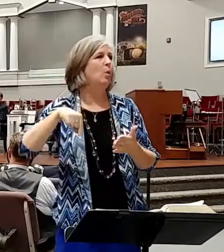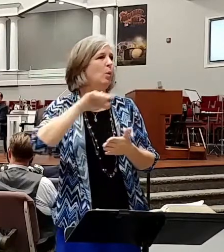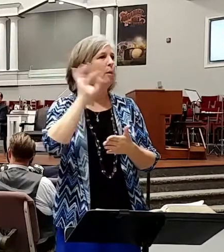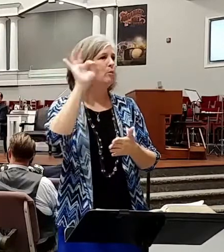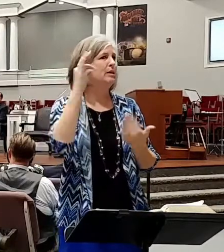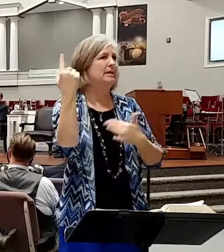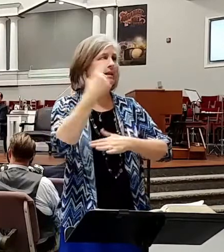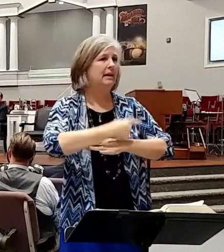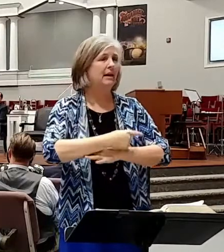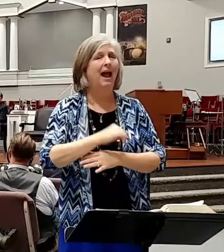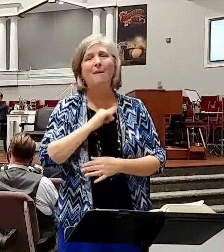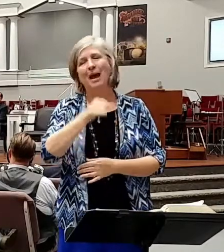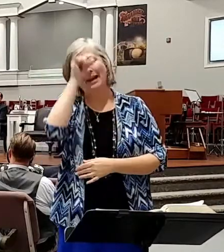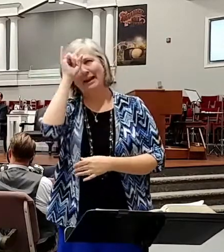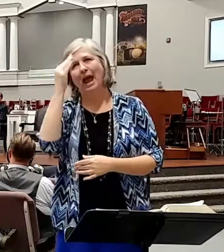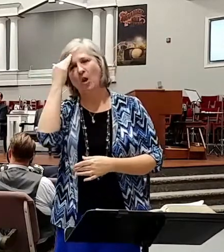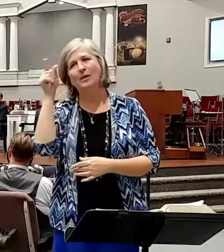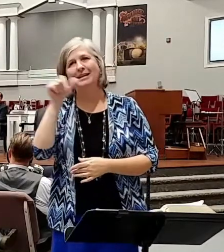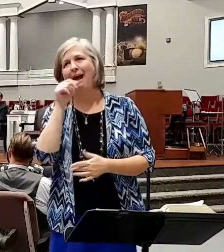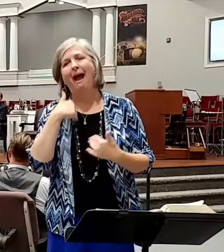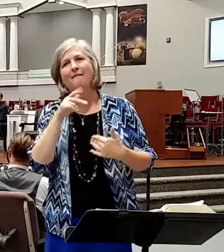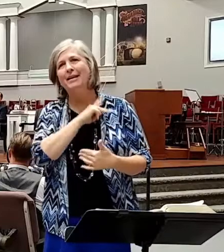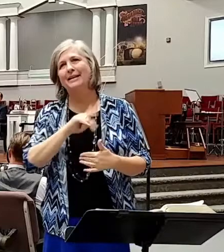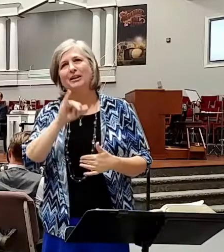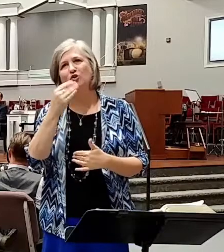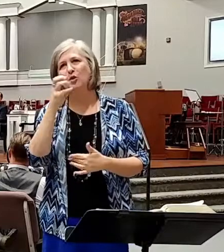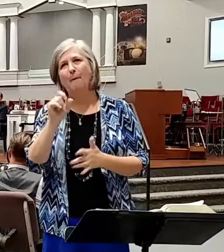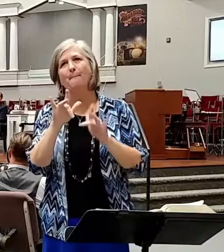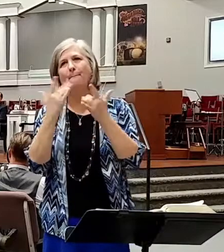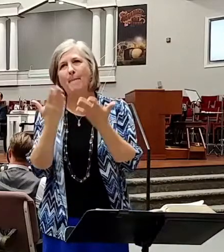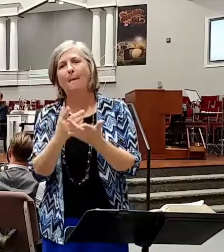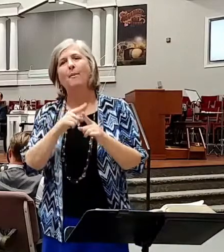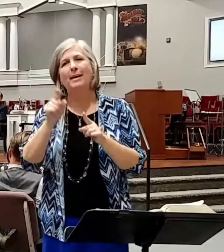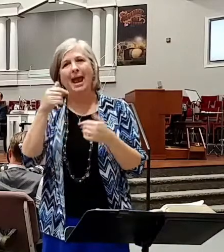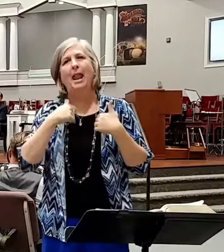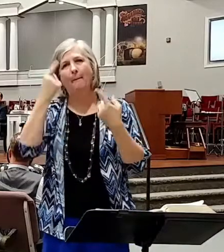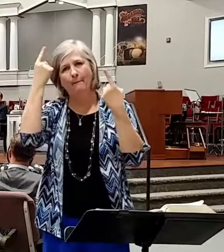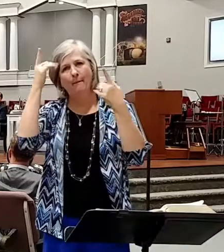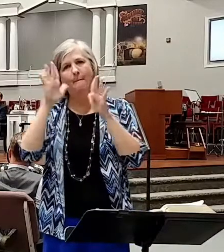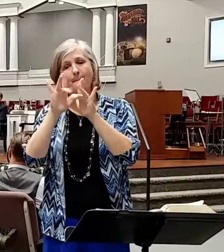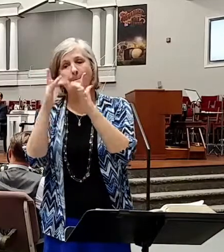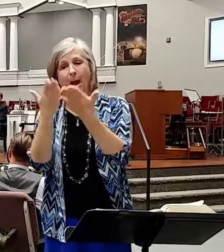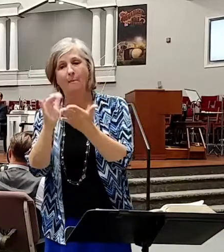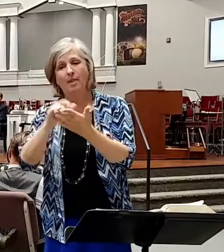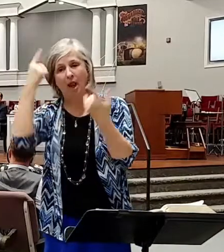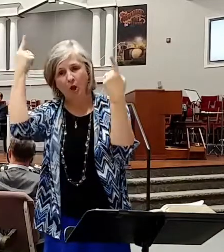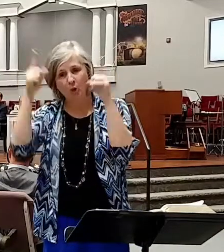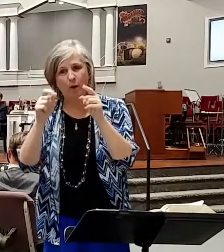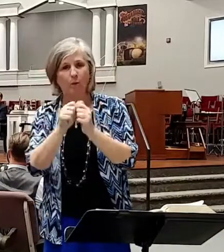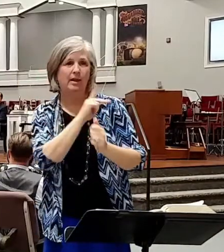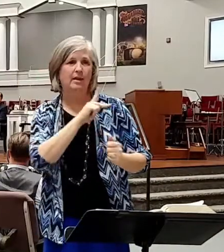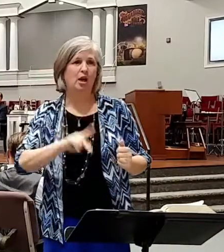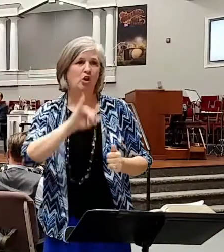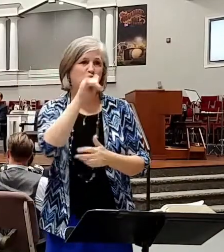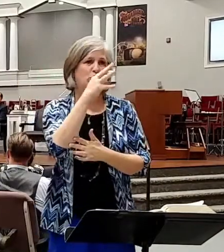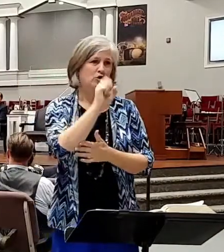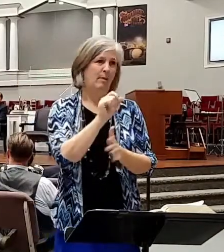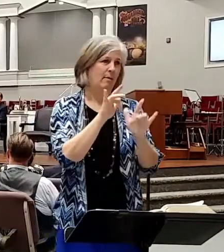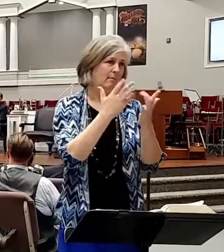I'm not an idiot. I know he didn't have a King James Bible but he had a Bible that agreed with the King James Bible. And I want to say this to you. I do